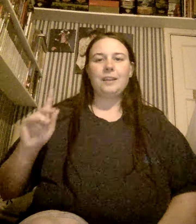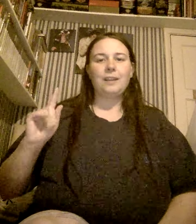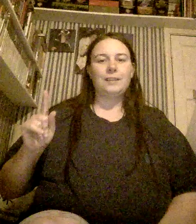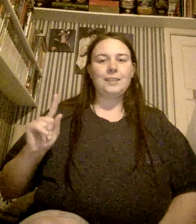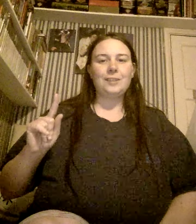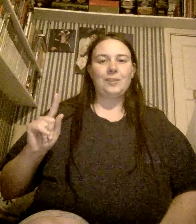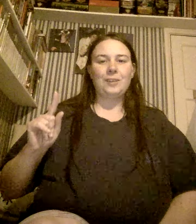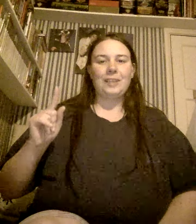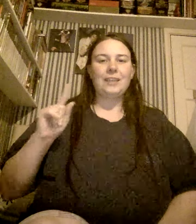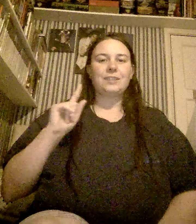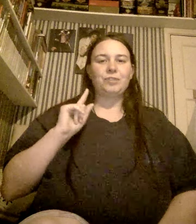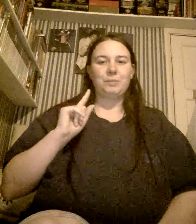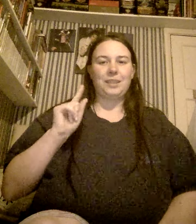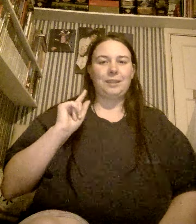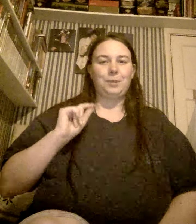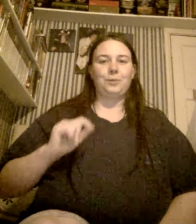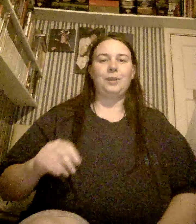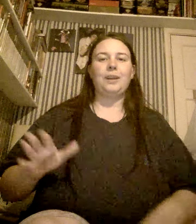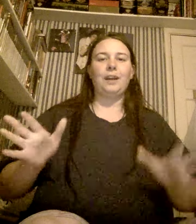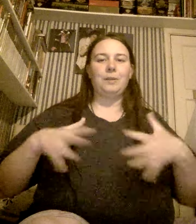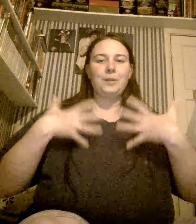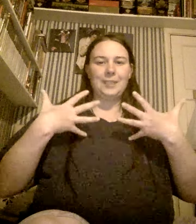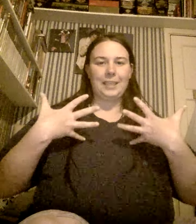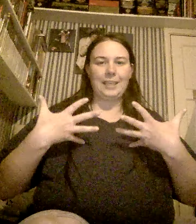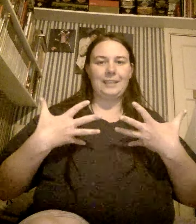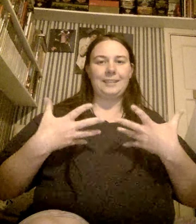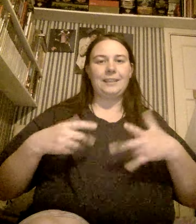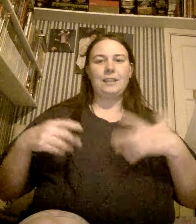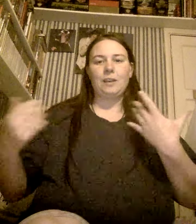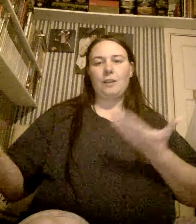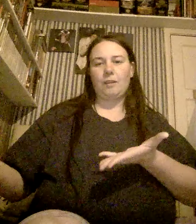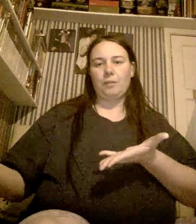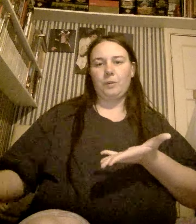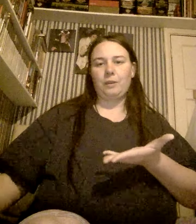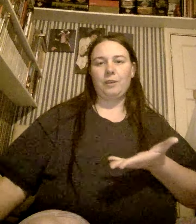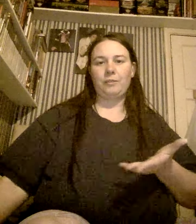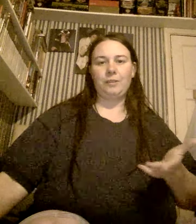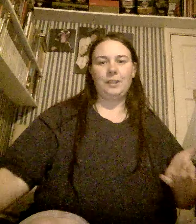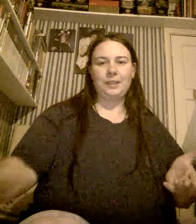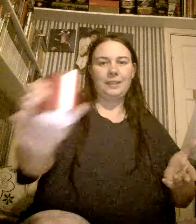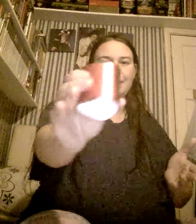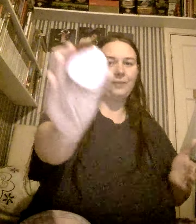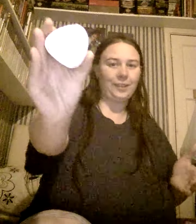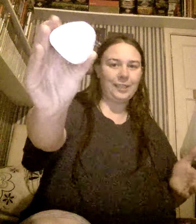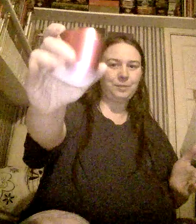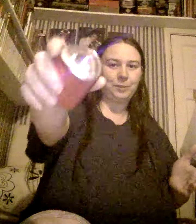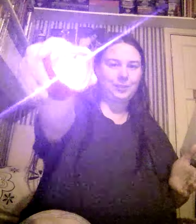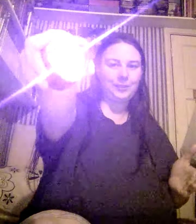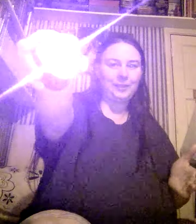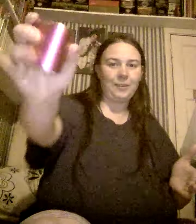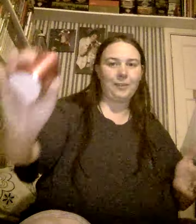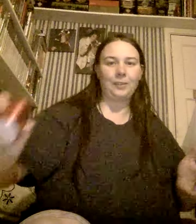This song is from Sailor Moon. I'm going to sing it with this device, what's on,